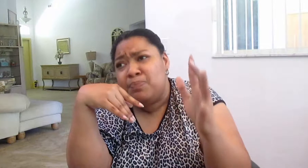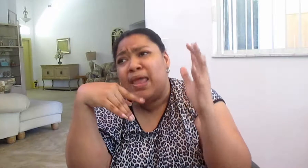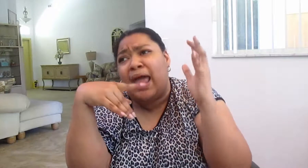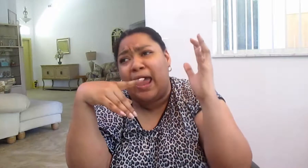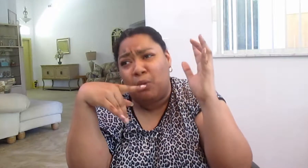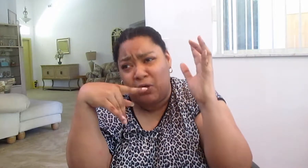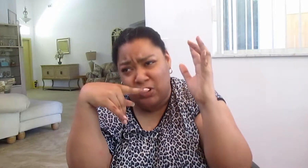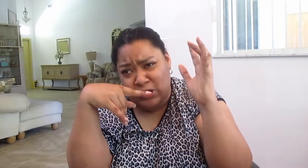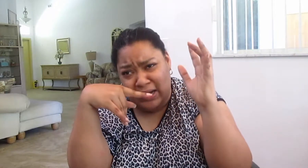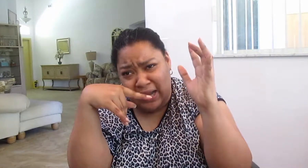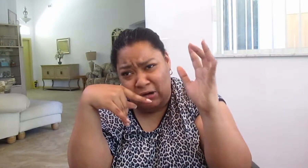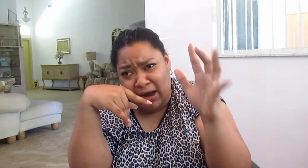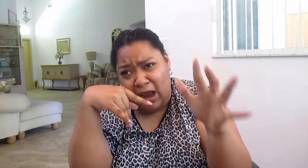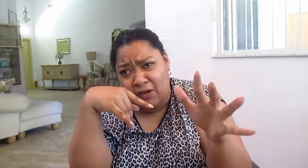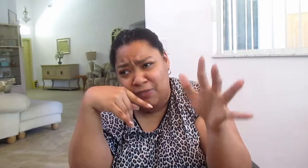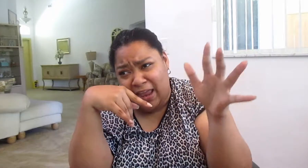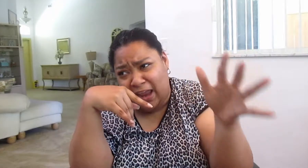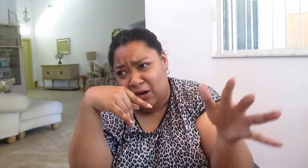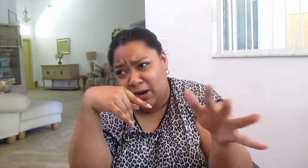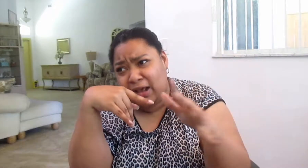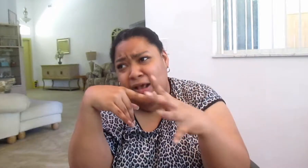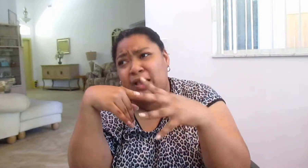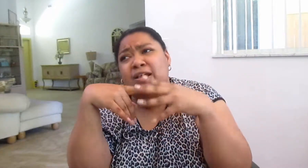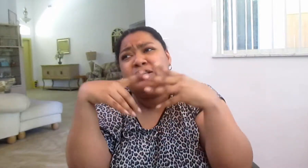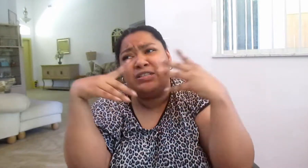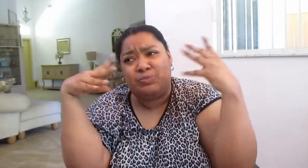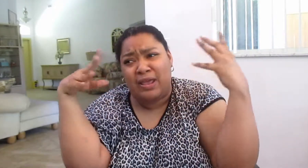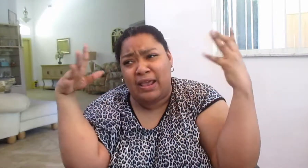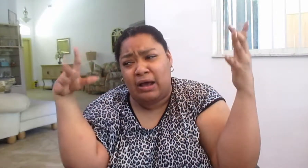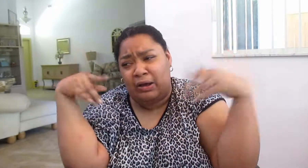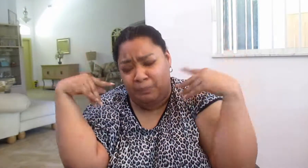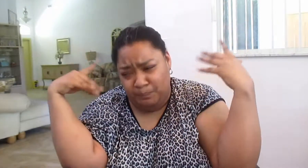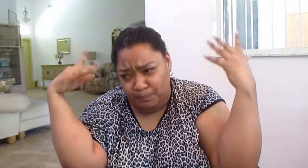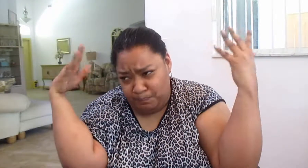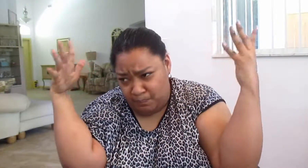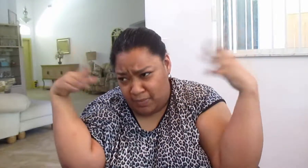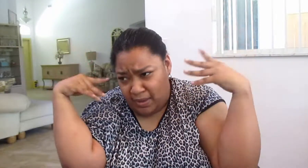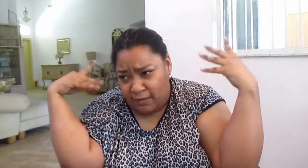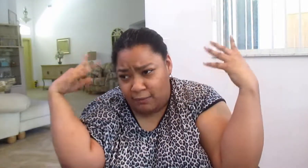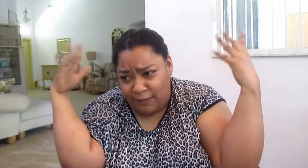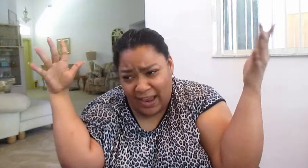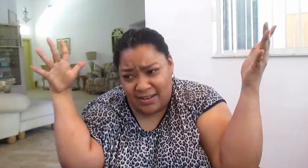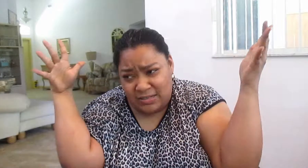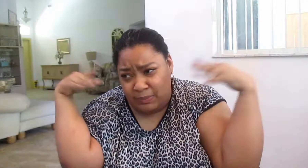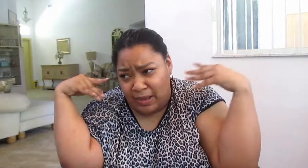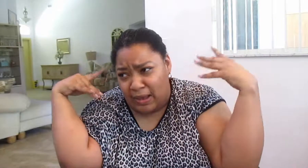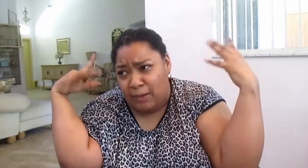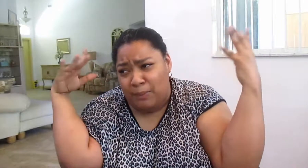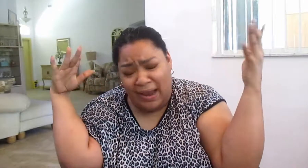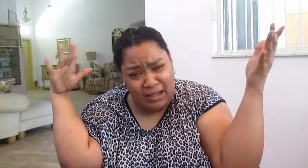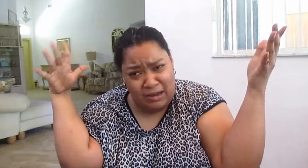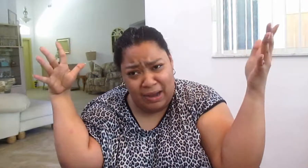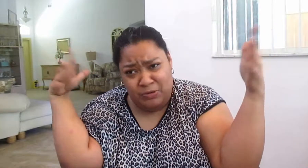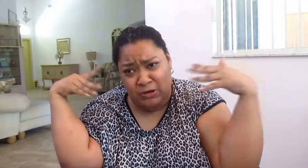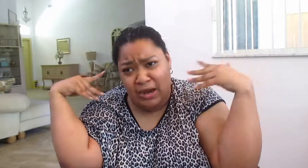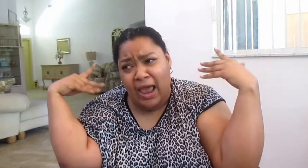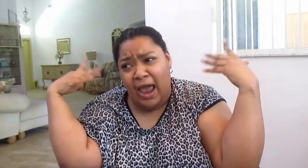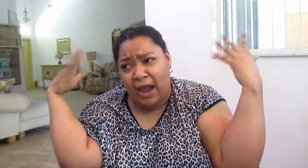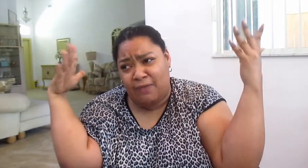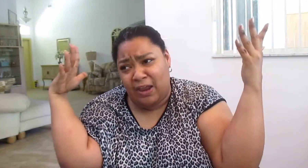And while they're trying to get her out of the area, she's being, um, vacked by a helicopter out of the